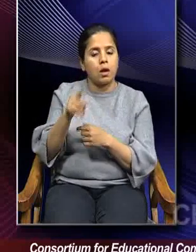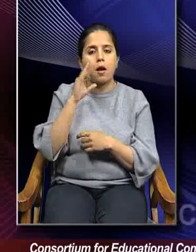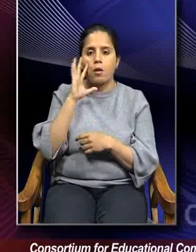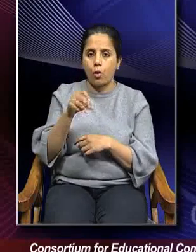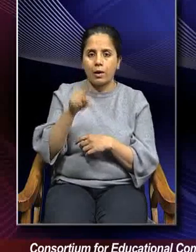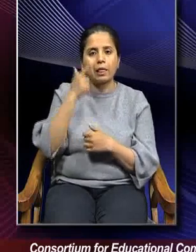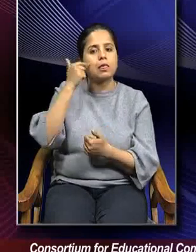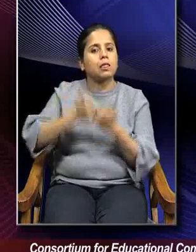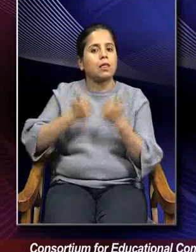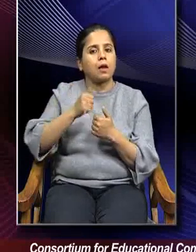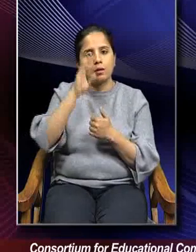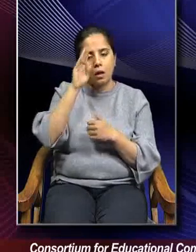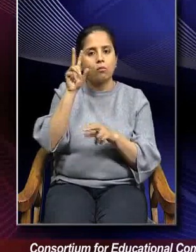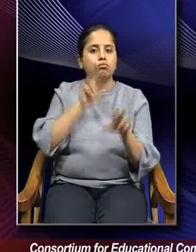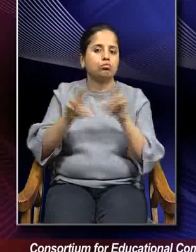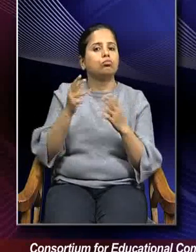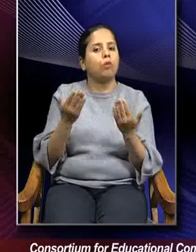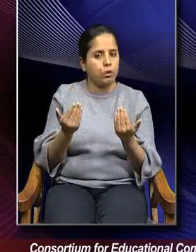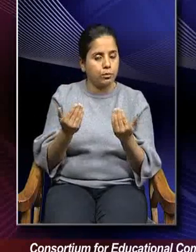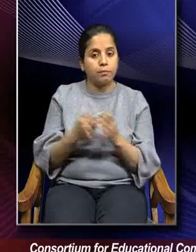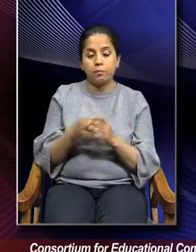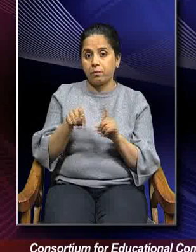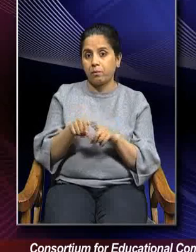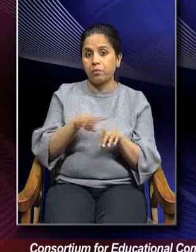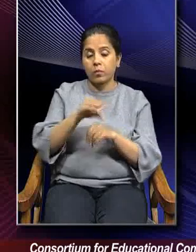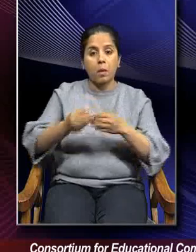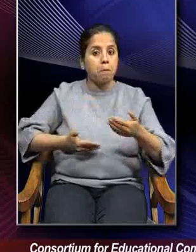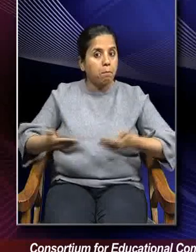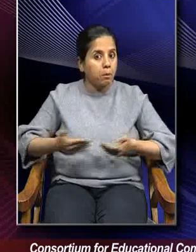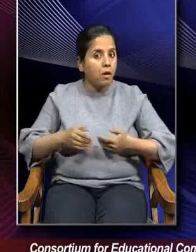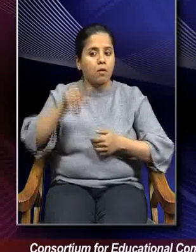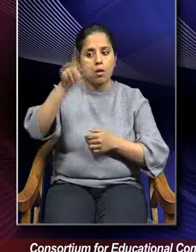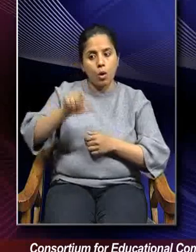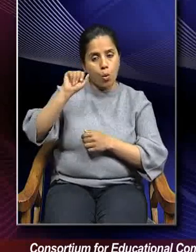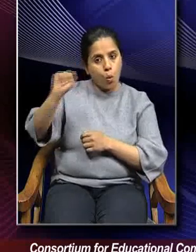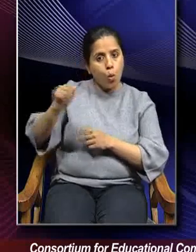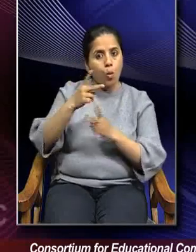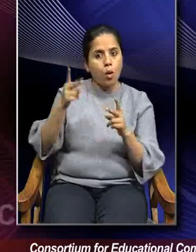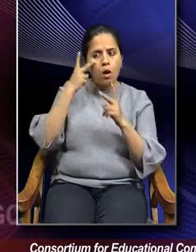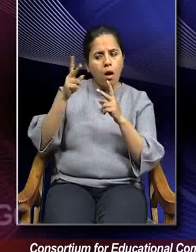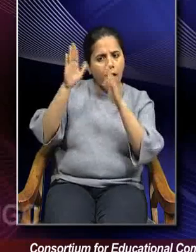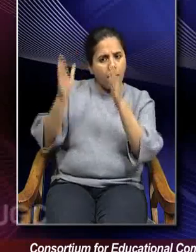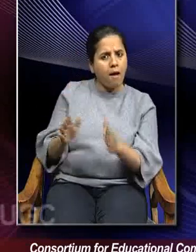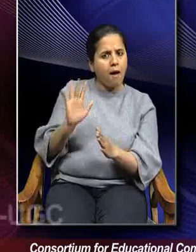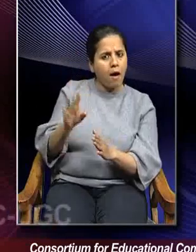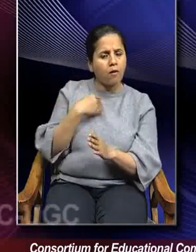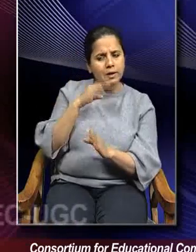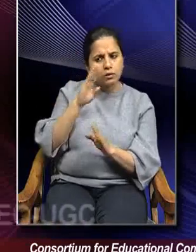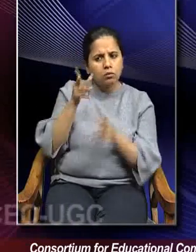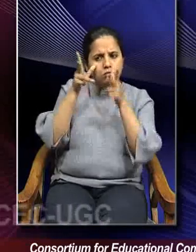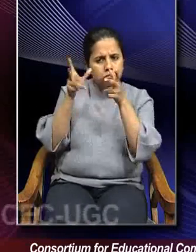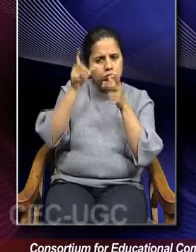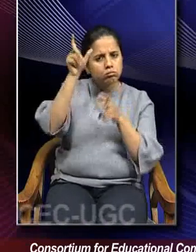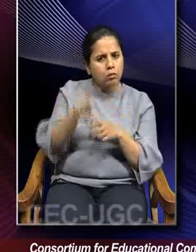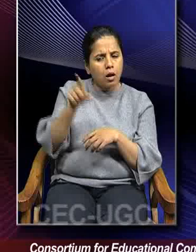test by the way of direct observation. And as far as the behavioral or character aspect is concerned, again, the direct observation of persons